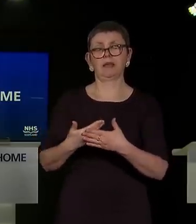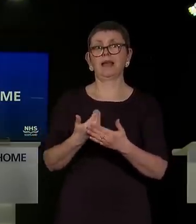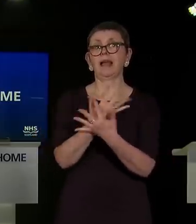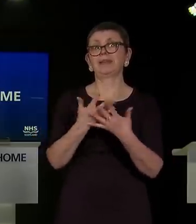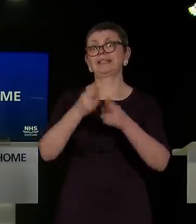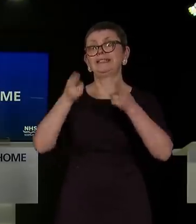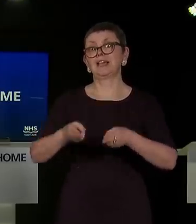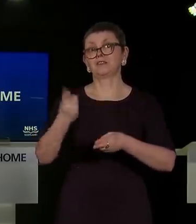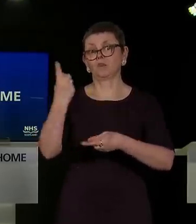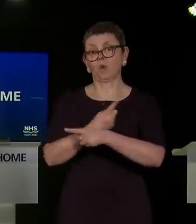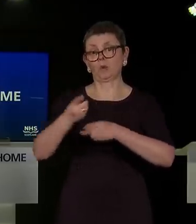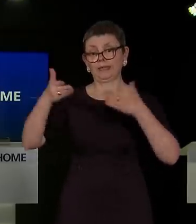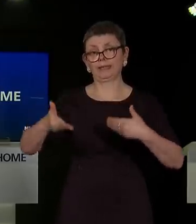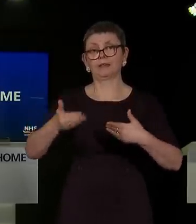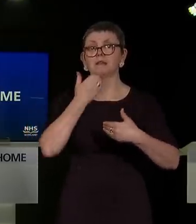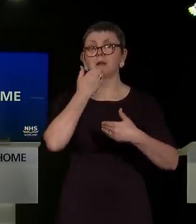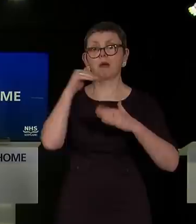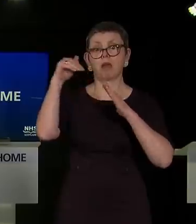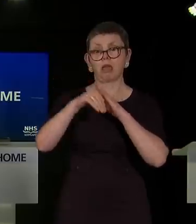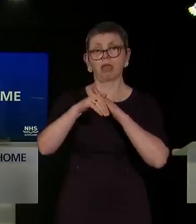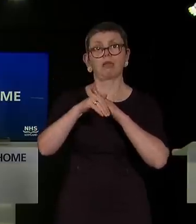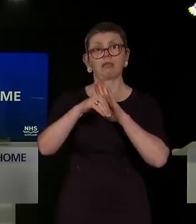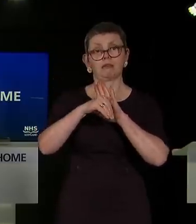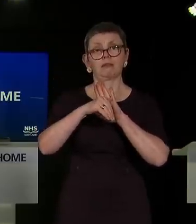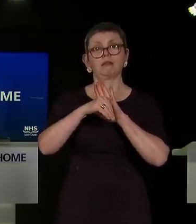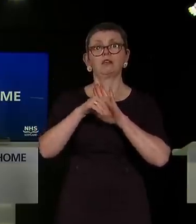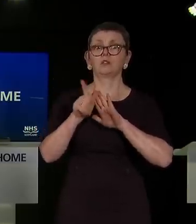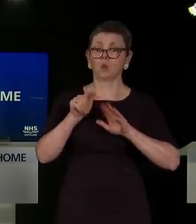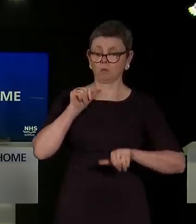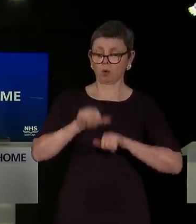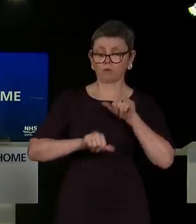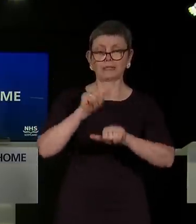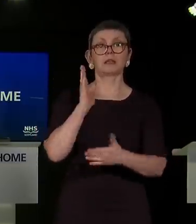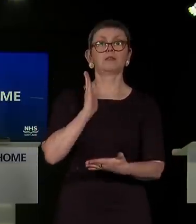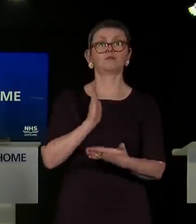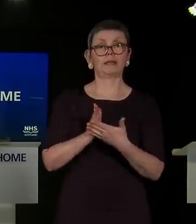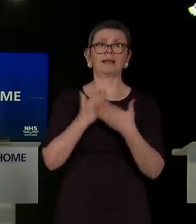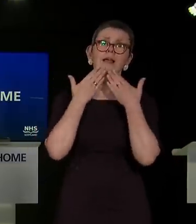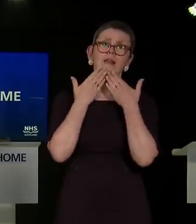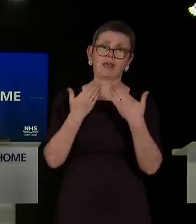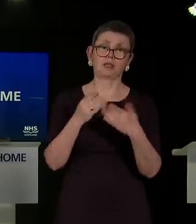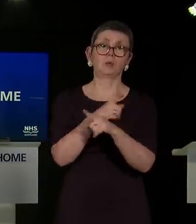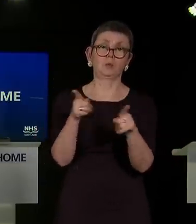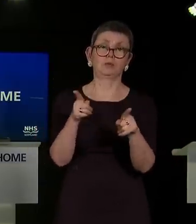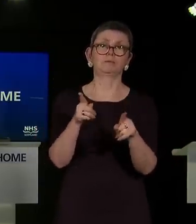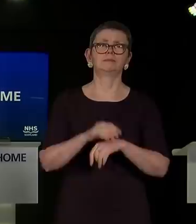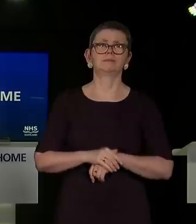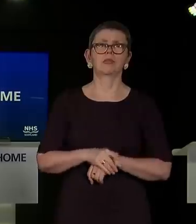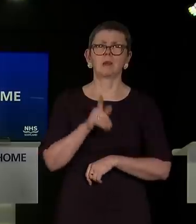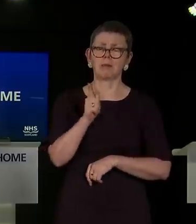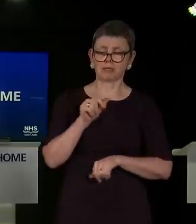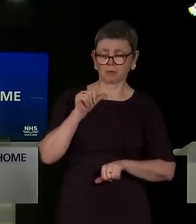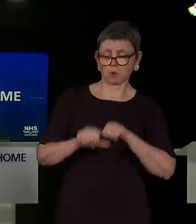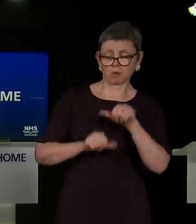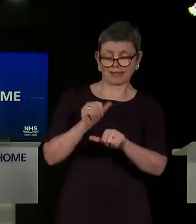registered in a single week fell. So the progress is real, and it is down to you. But our progress is still